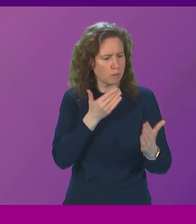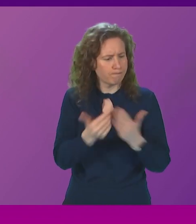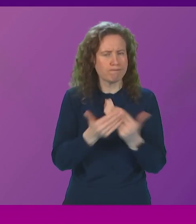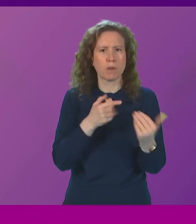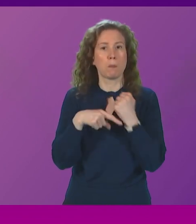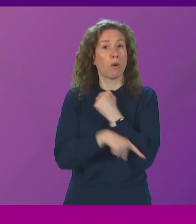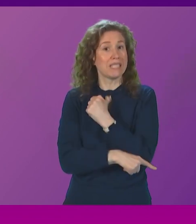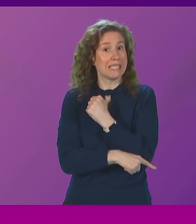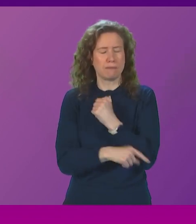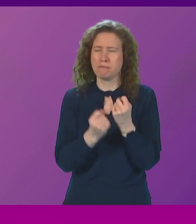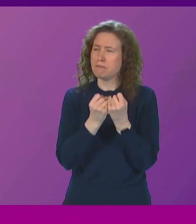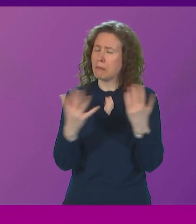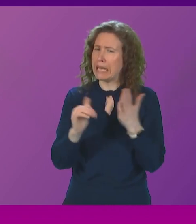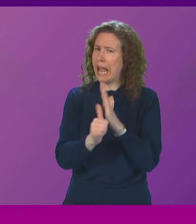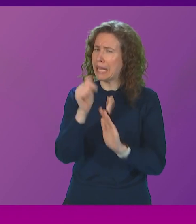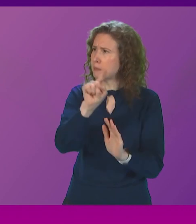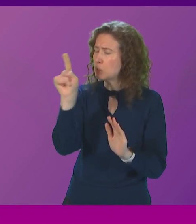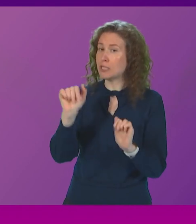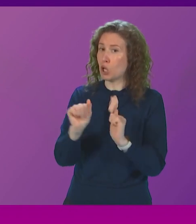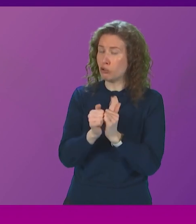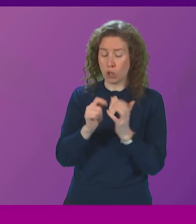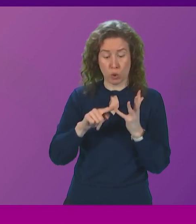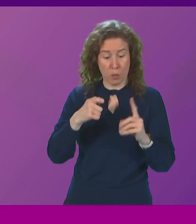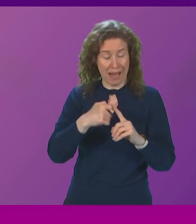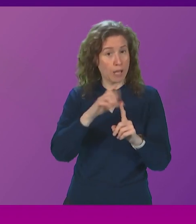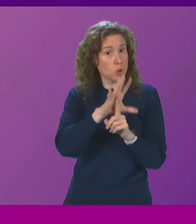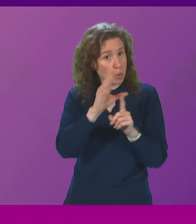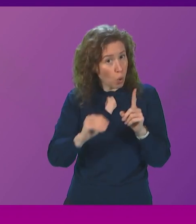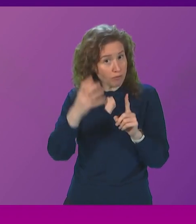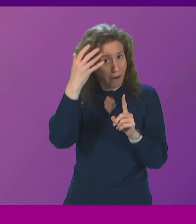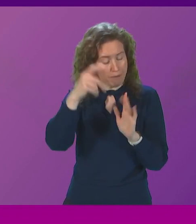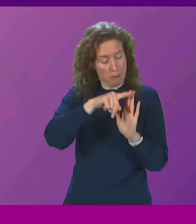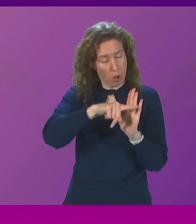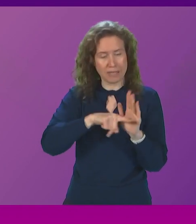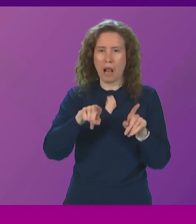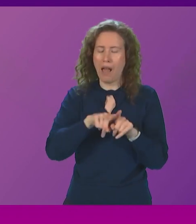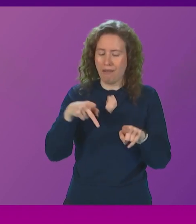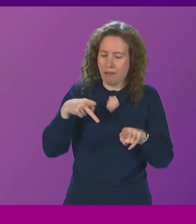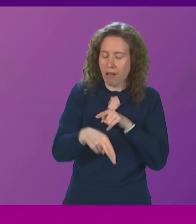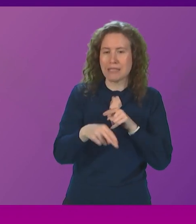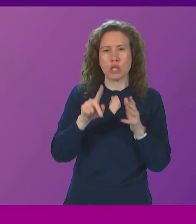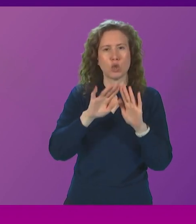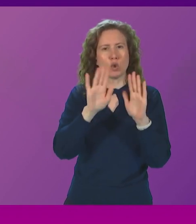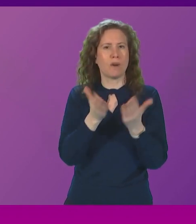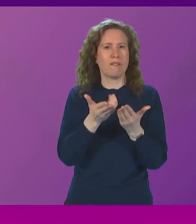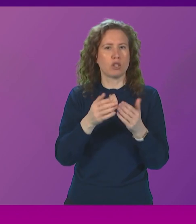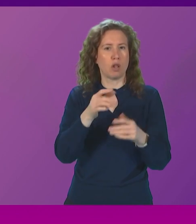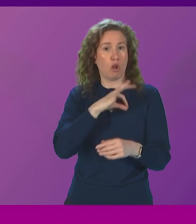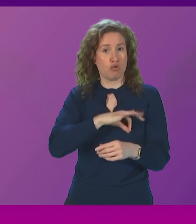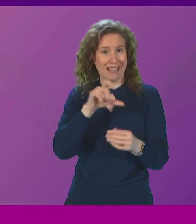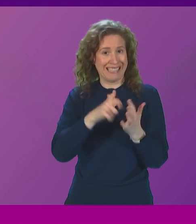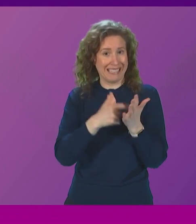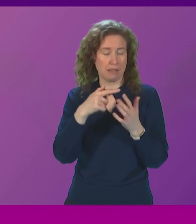many experts agree that the UK Tory government's policies such as cutting universal credit are